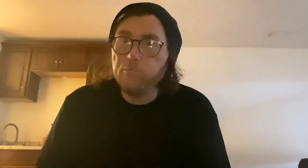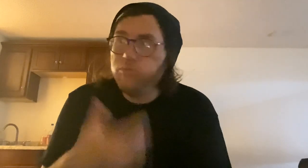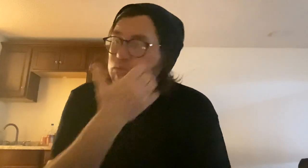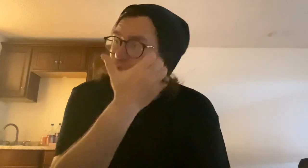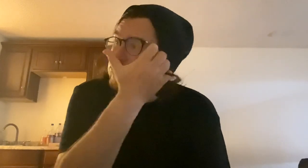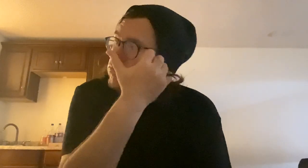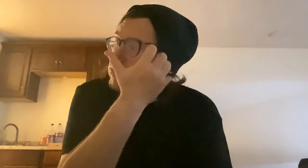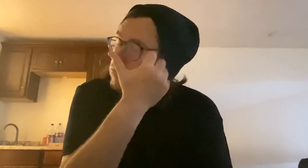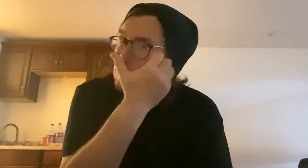And, hmm.